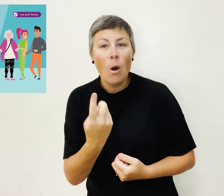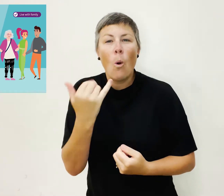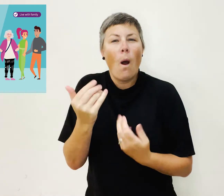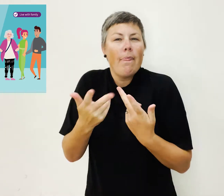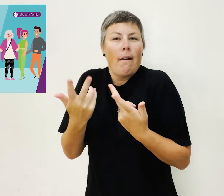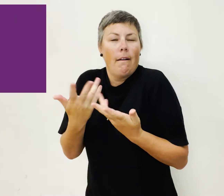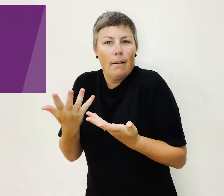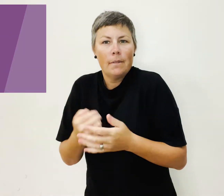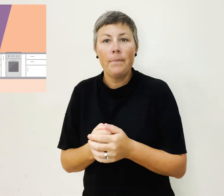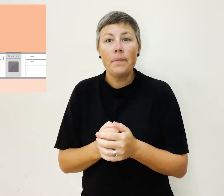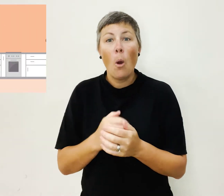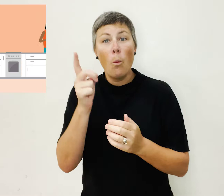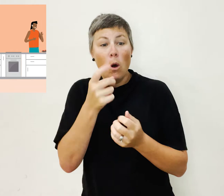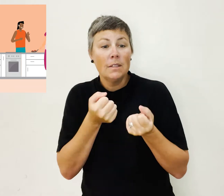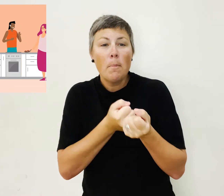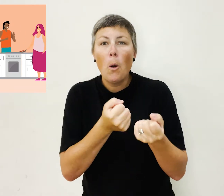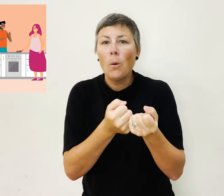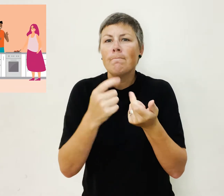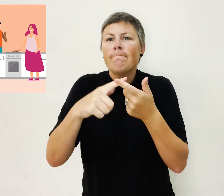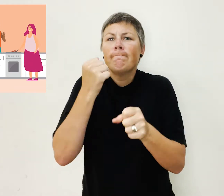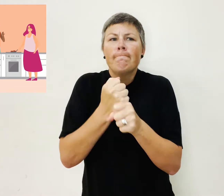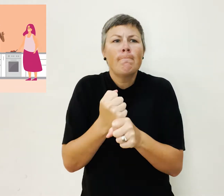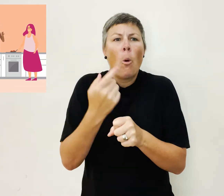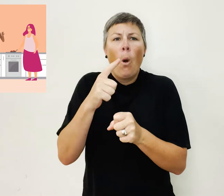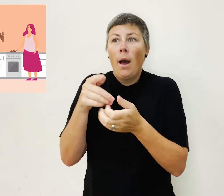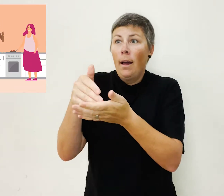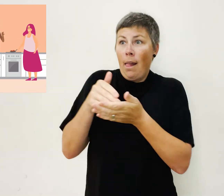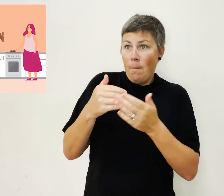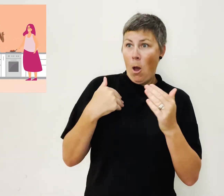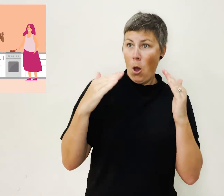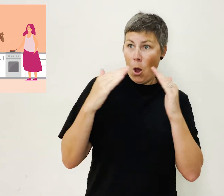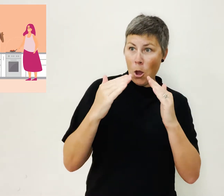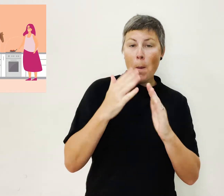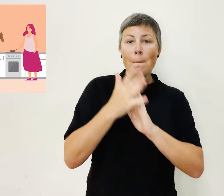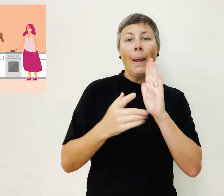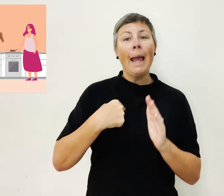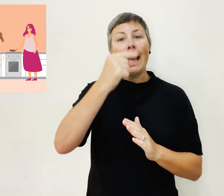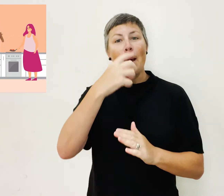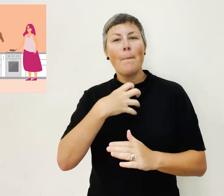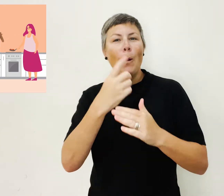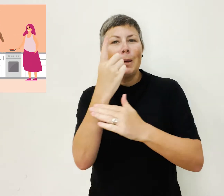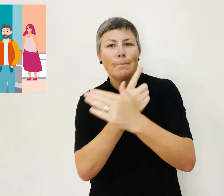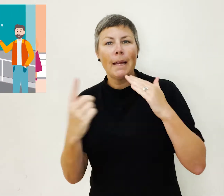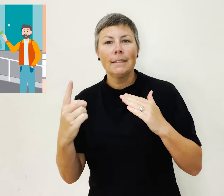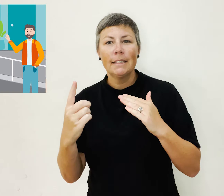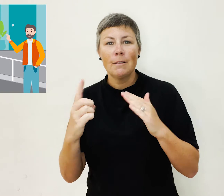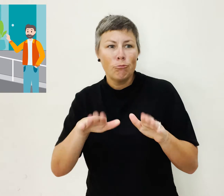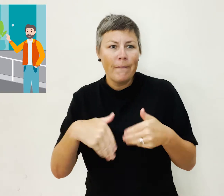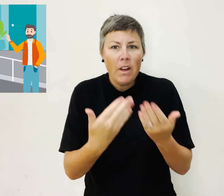Home and living supports include supports you use at home so you can live more independently. And services, technology